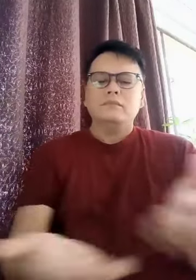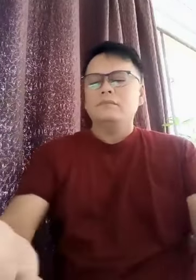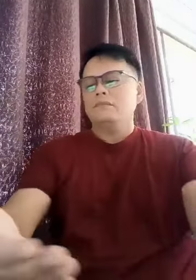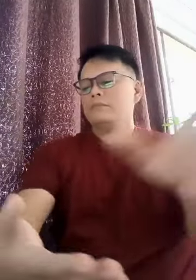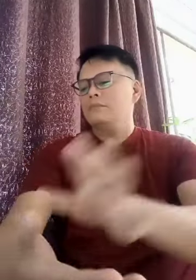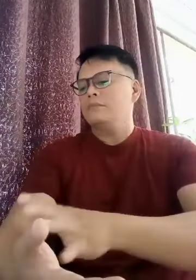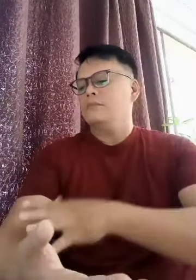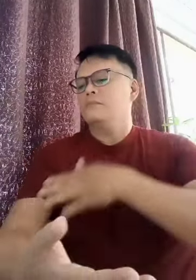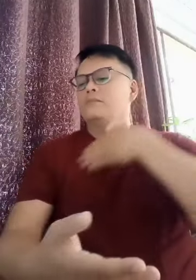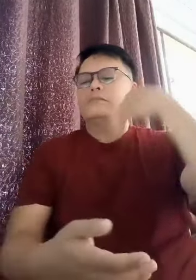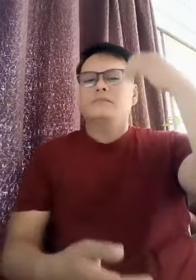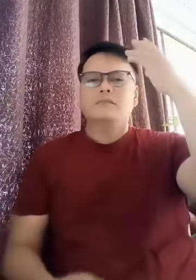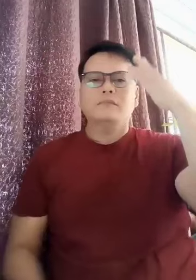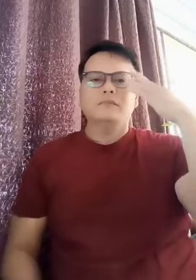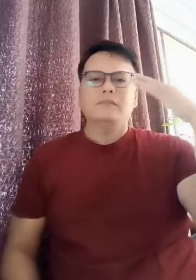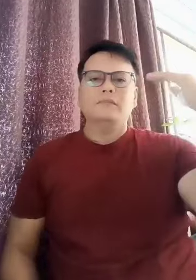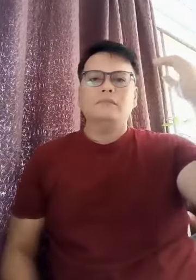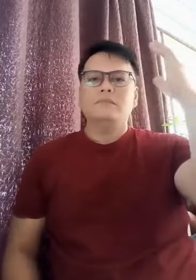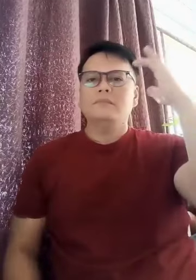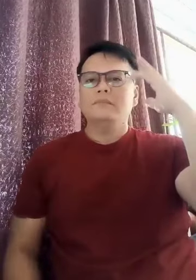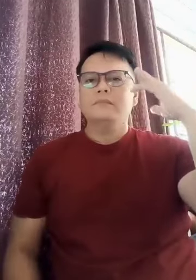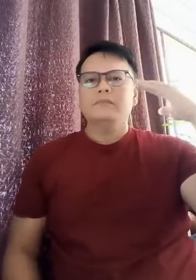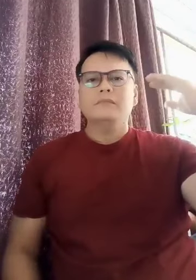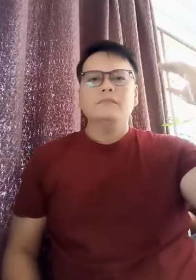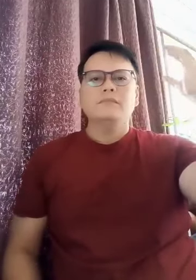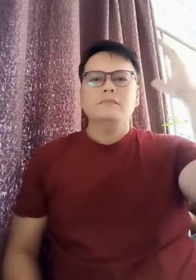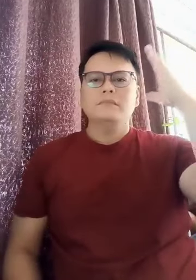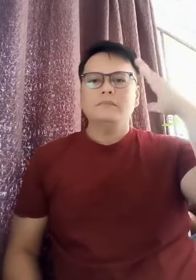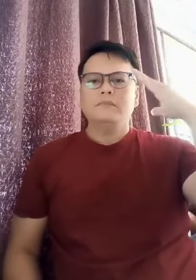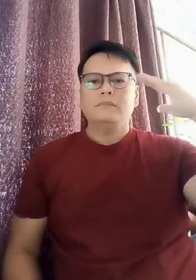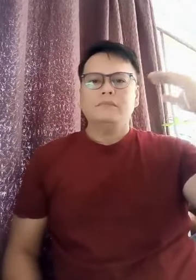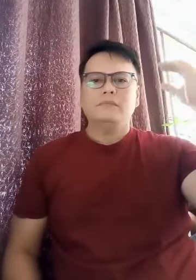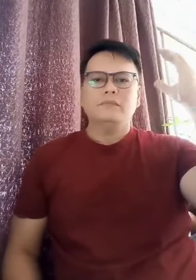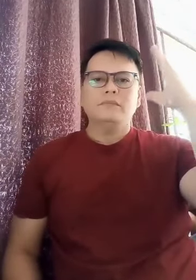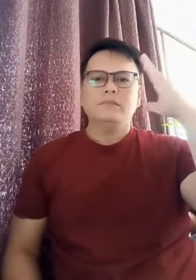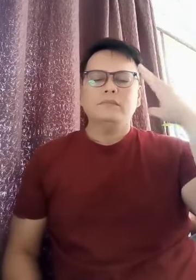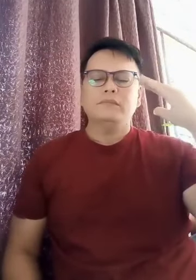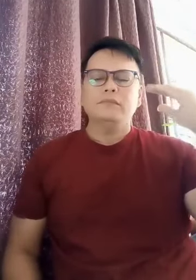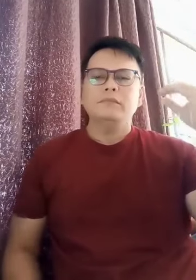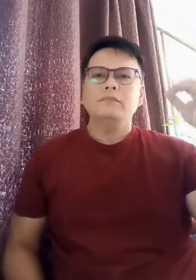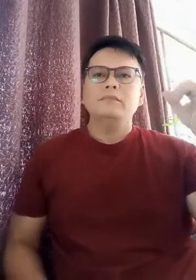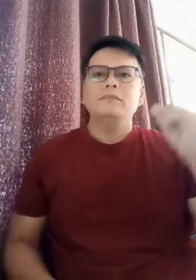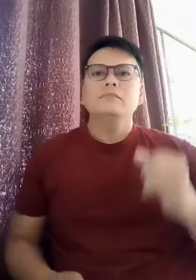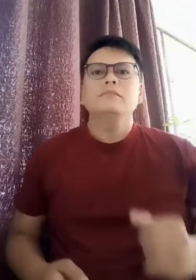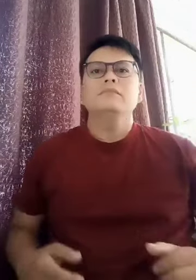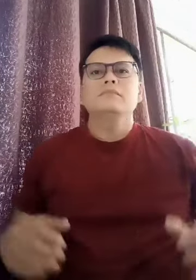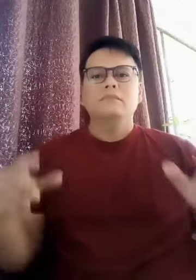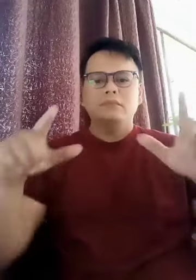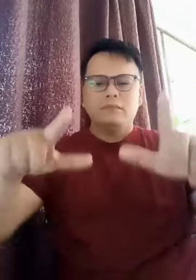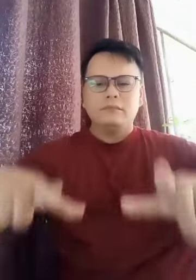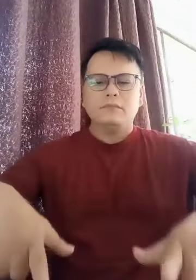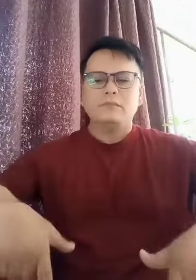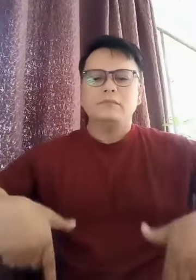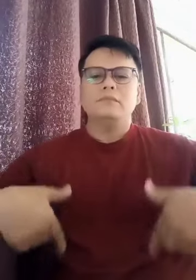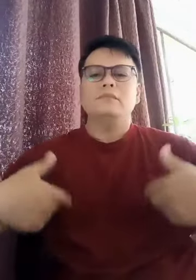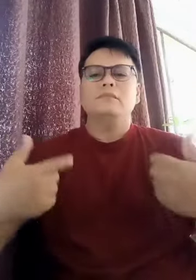can live,